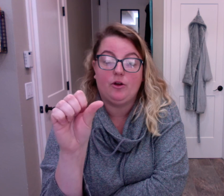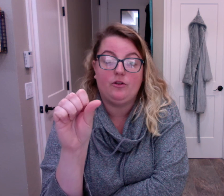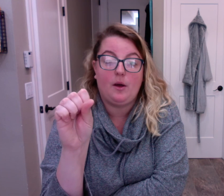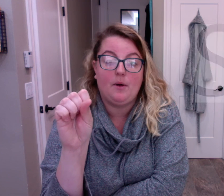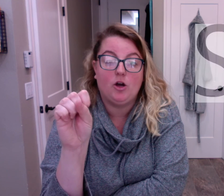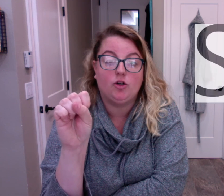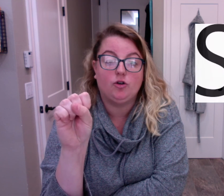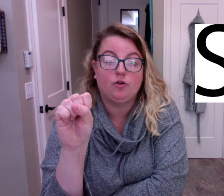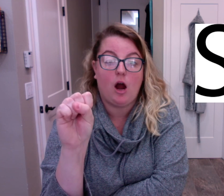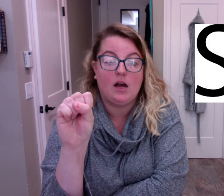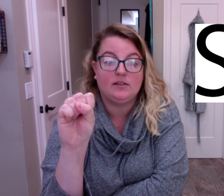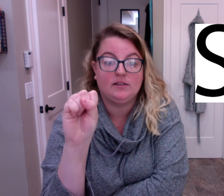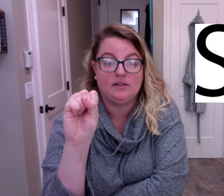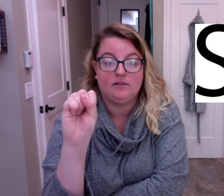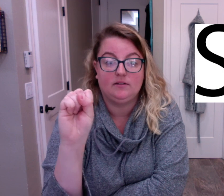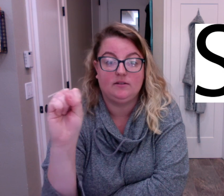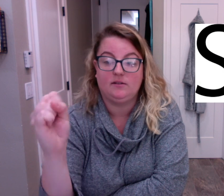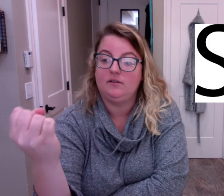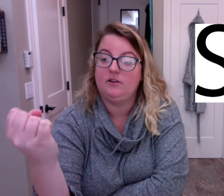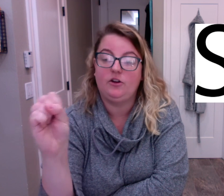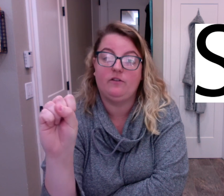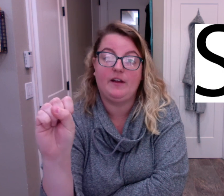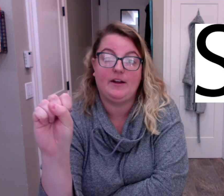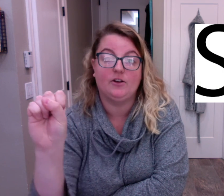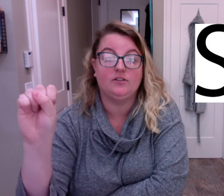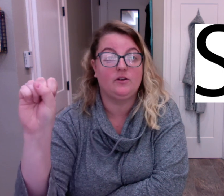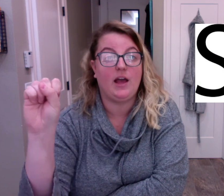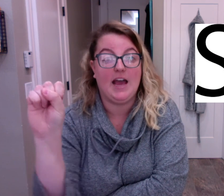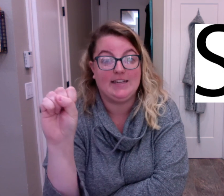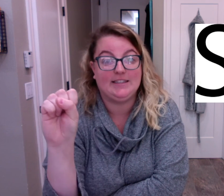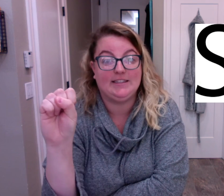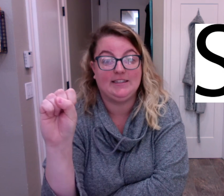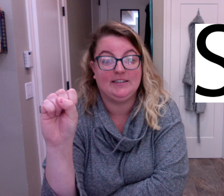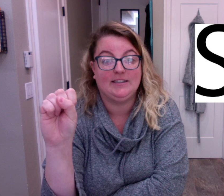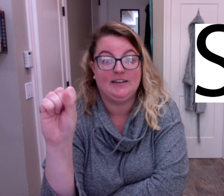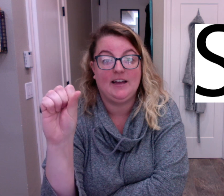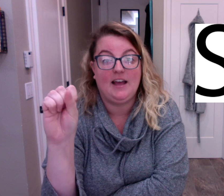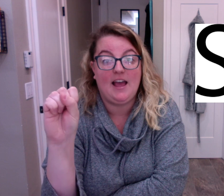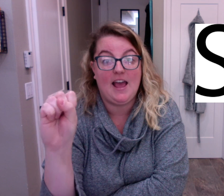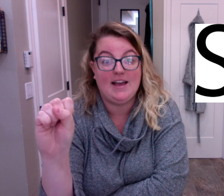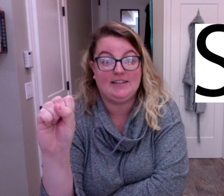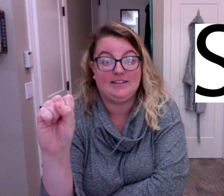your thumb across your fingers. So S, S.